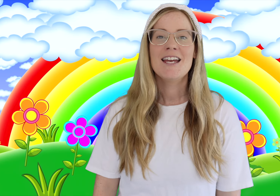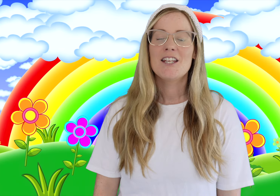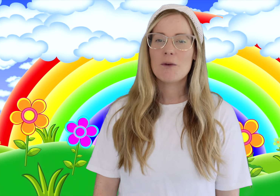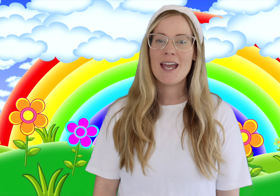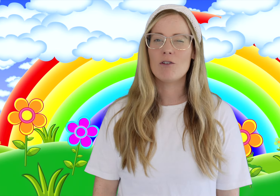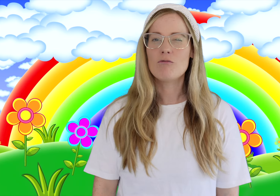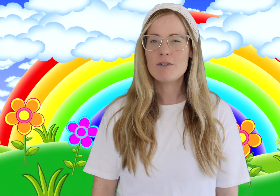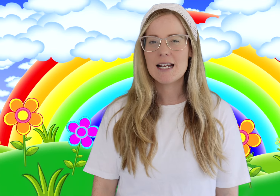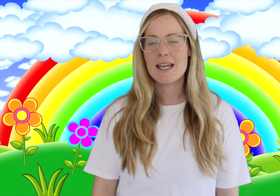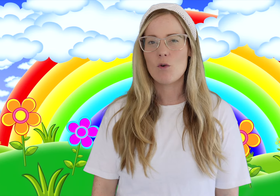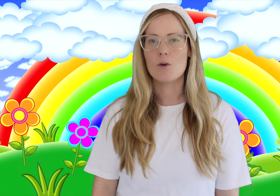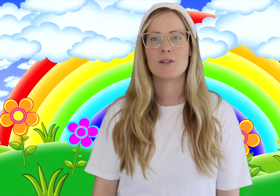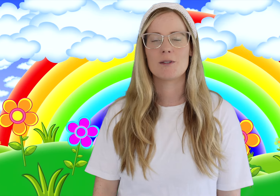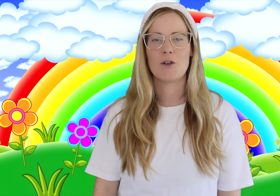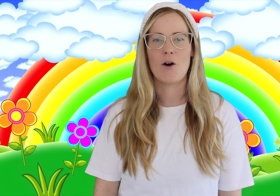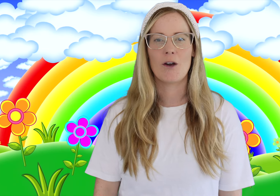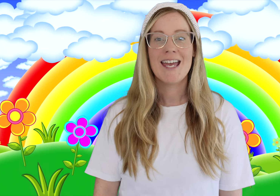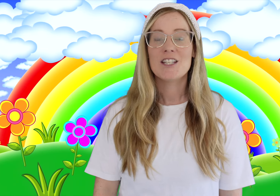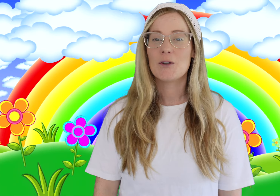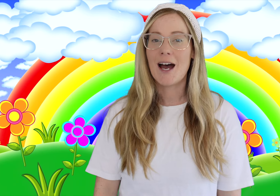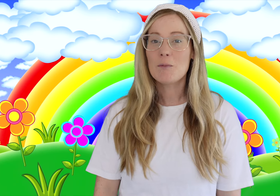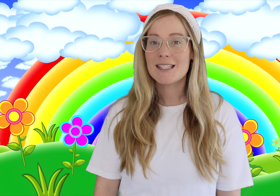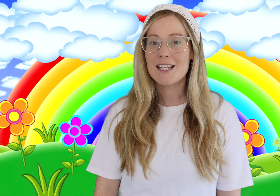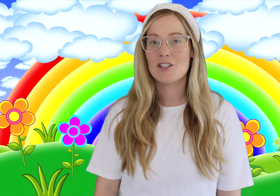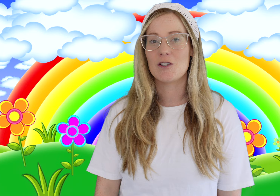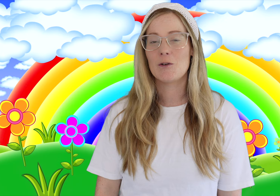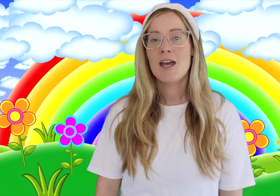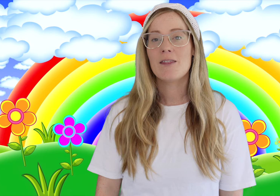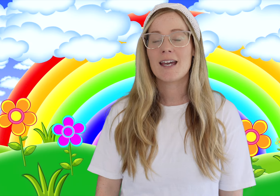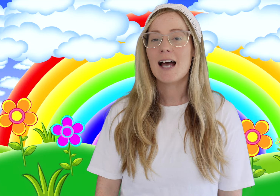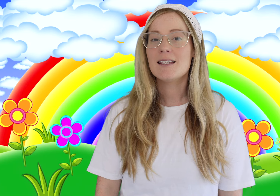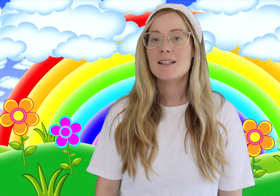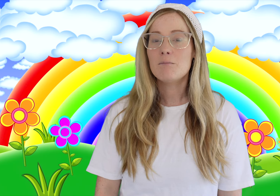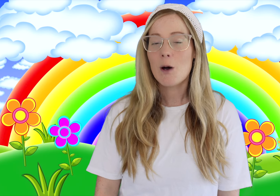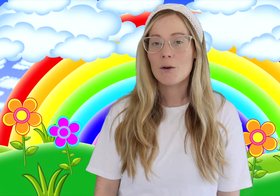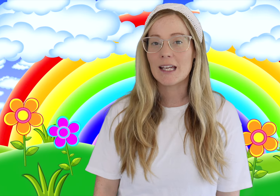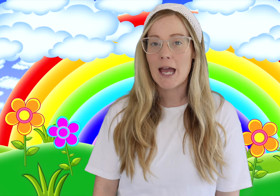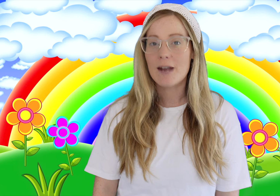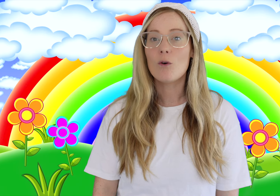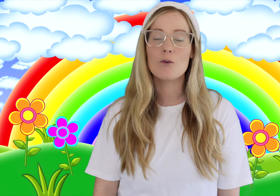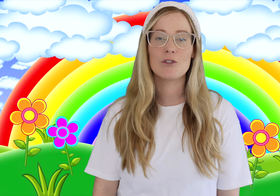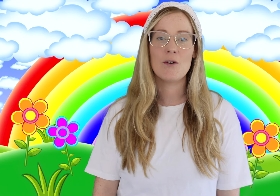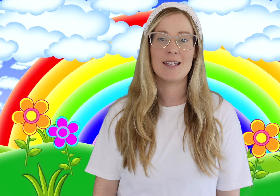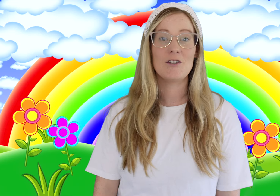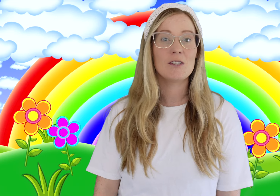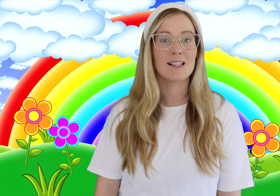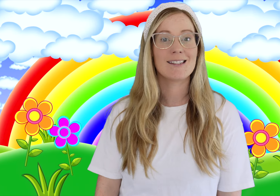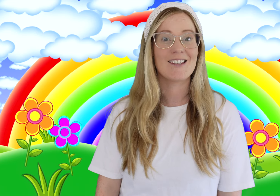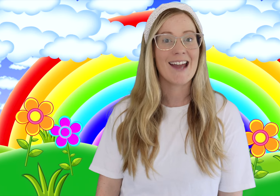Now we have a really awesome song to help teach you the colours in Māori and also in New Zealand Sign